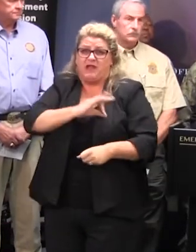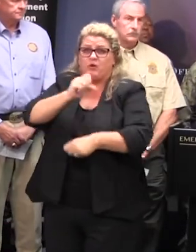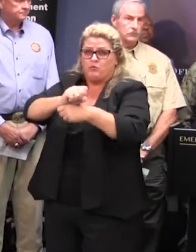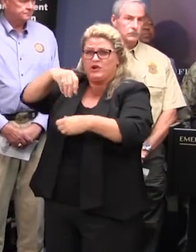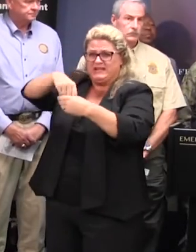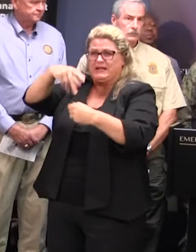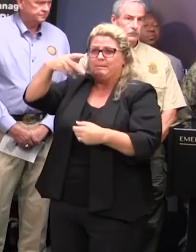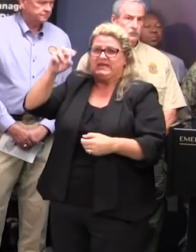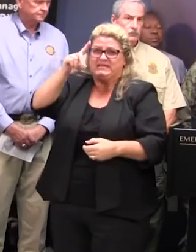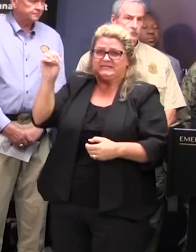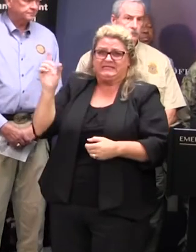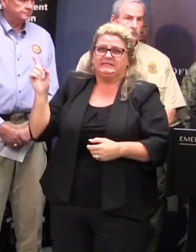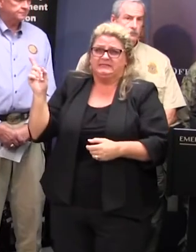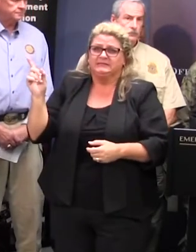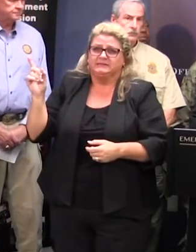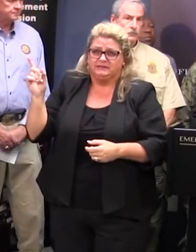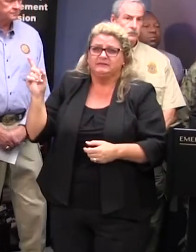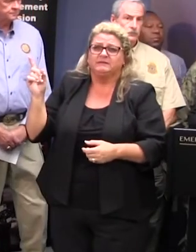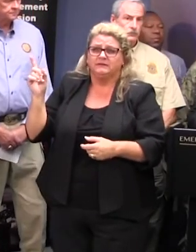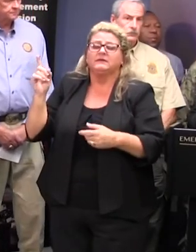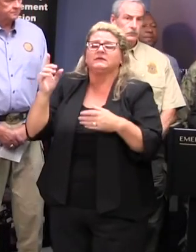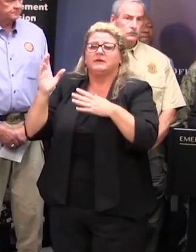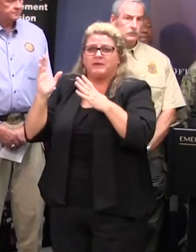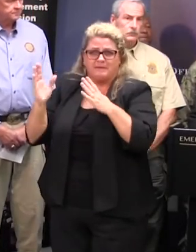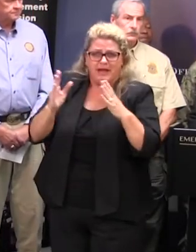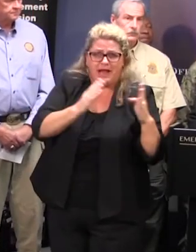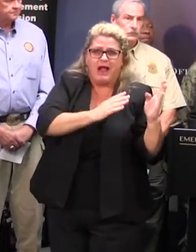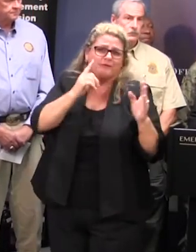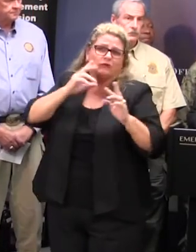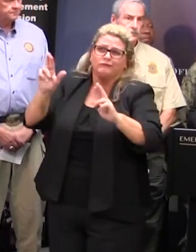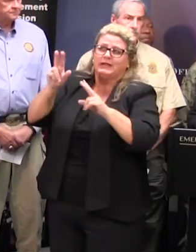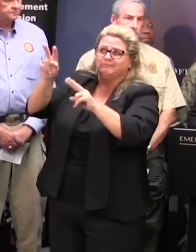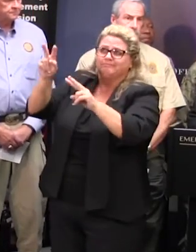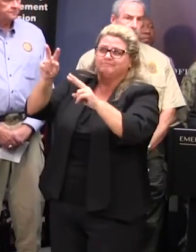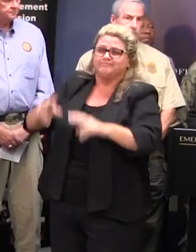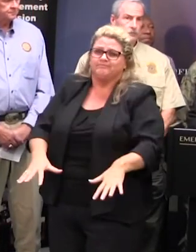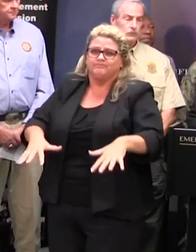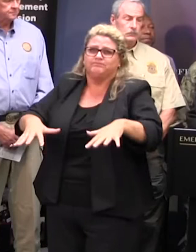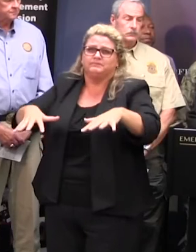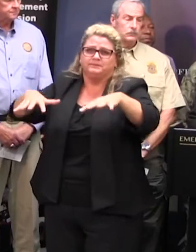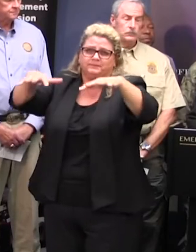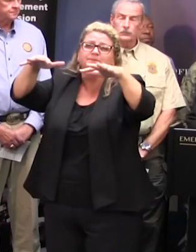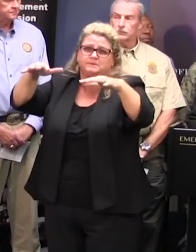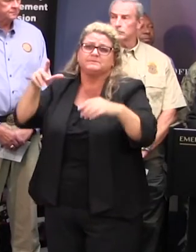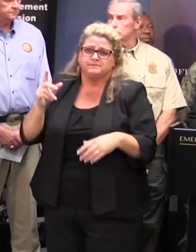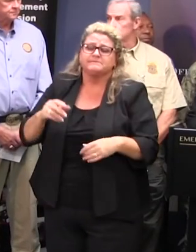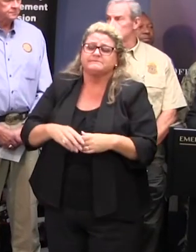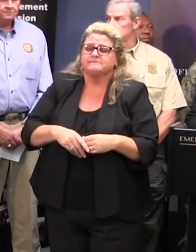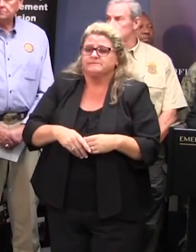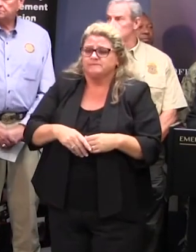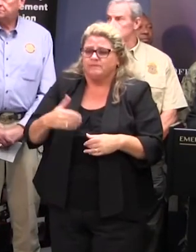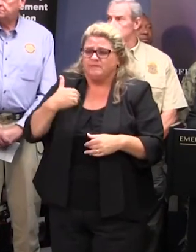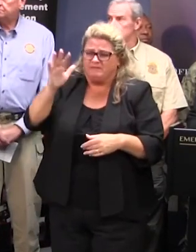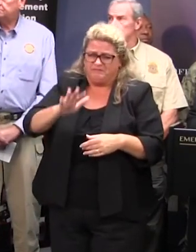area in response to this event and in preparation for the flood that is uh making its way through the region we currently